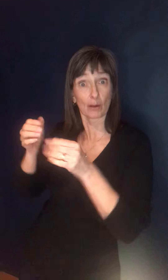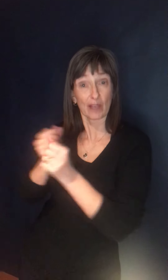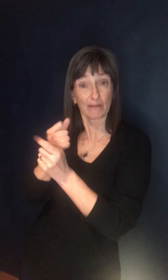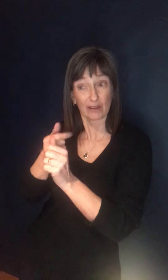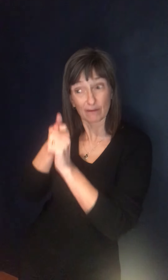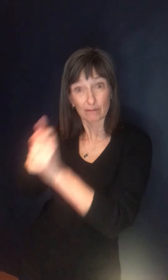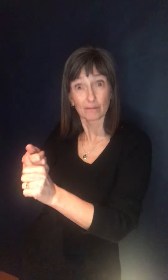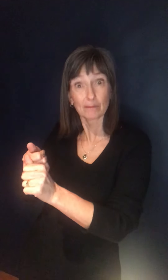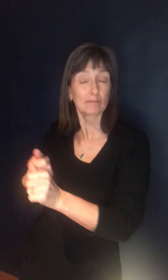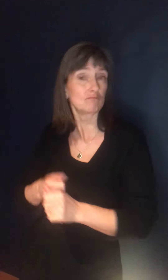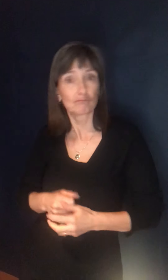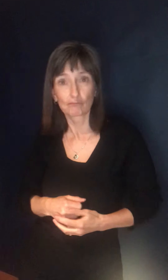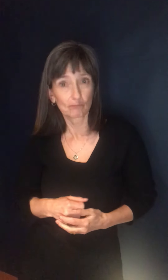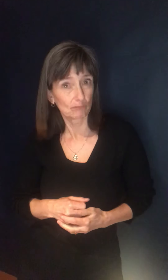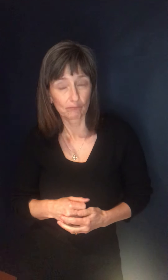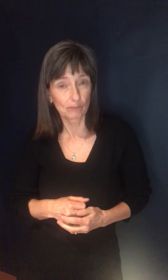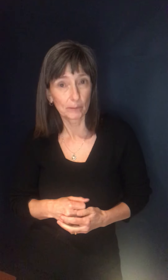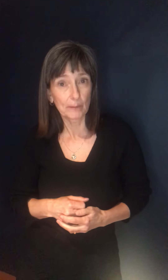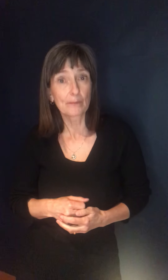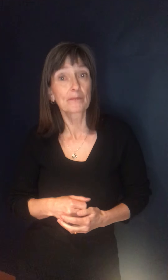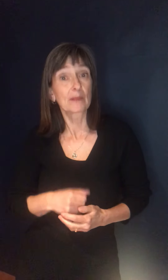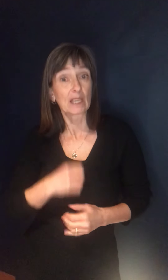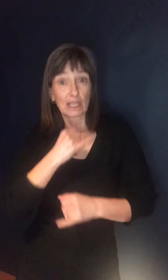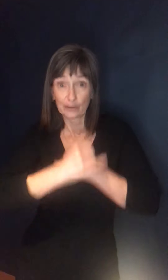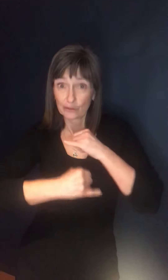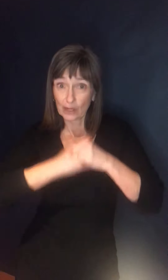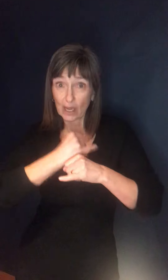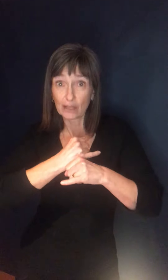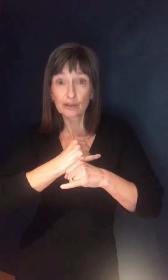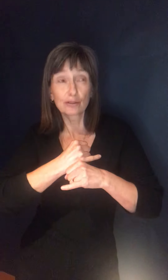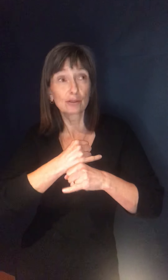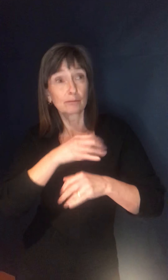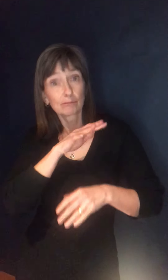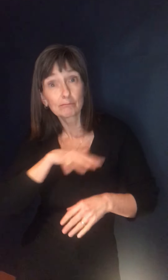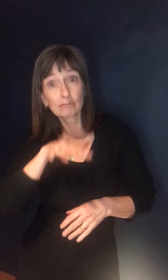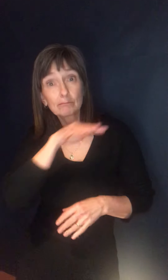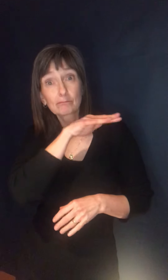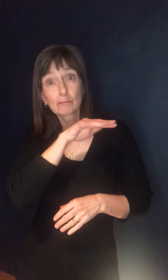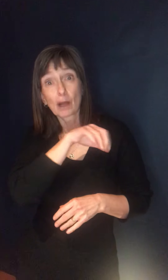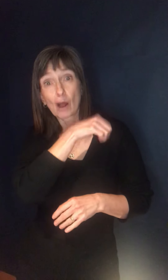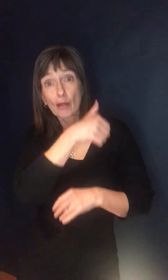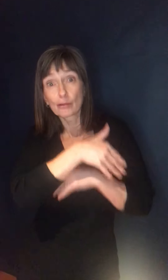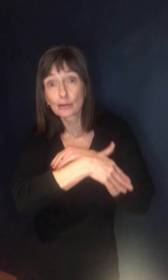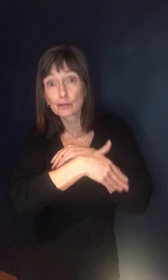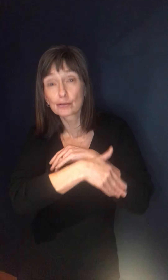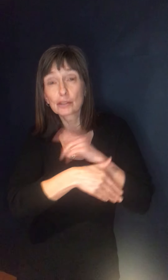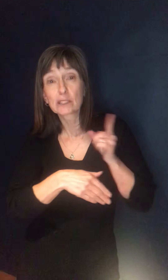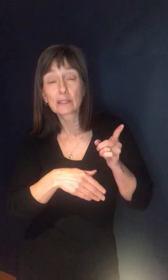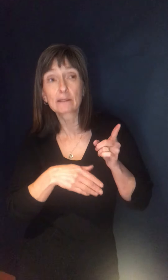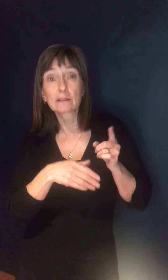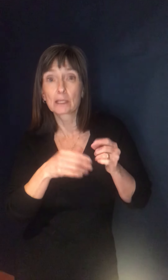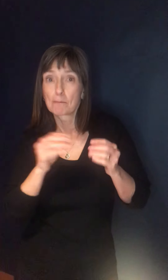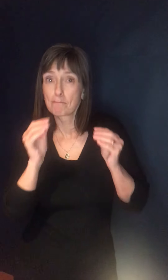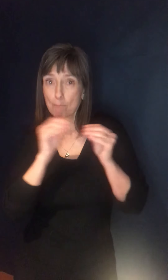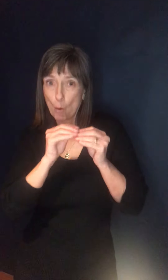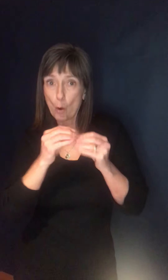things as well, and we know that, uh, certainly internationally, there's a, there's concern, you know, with, uh, other variants that are, um,